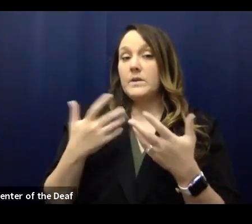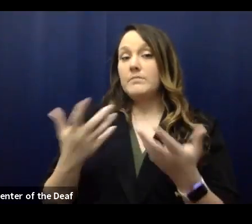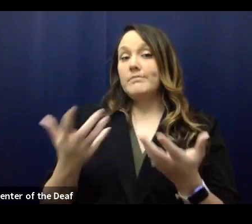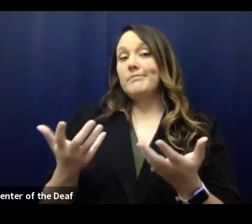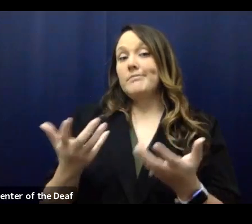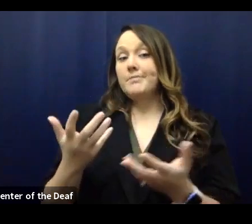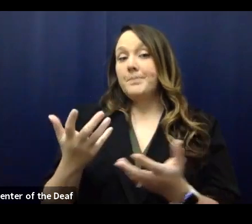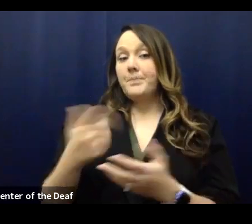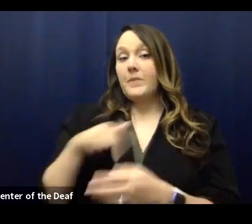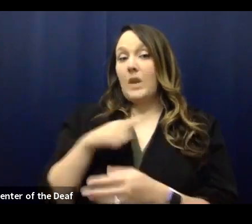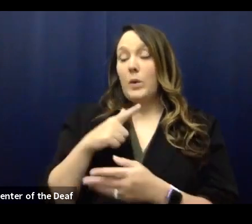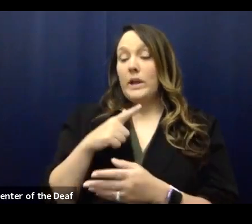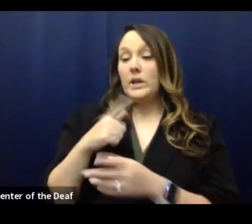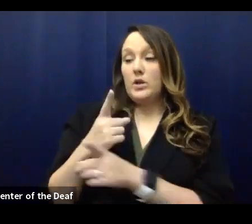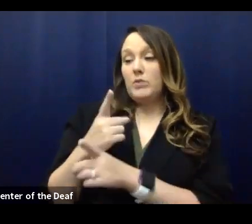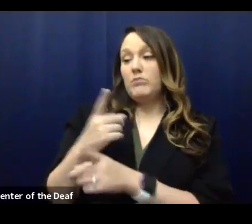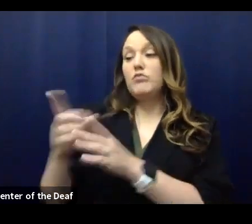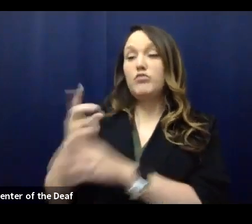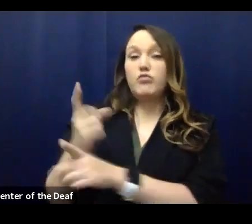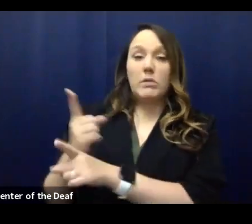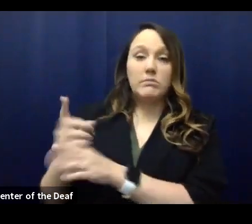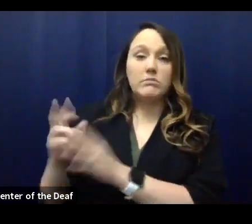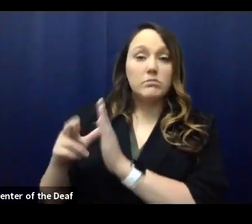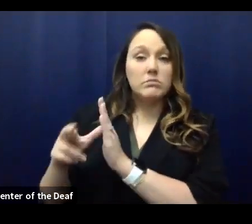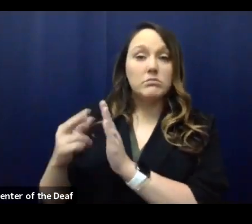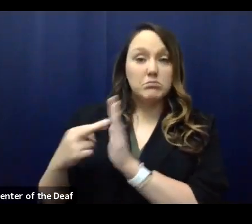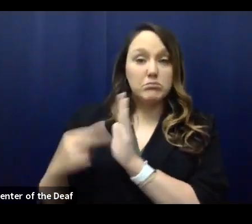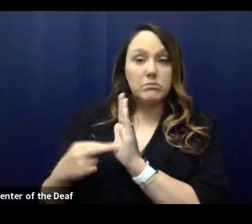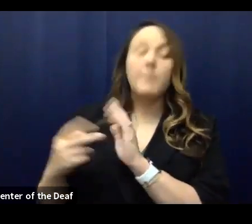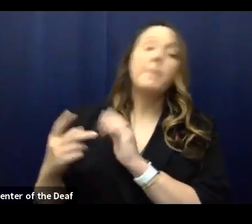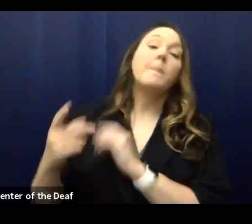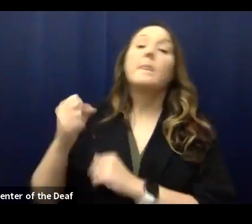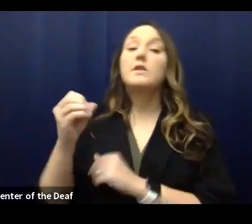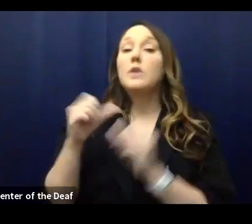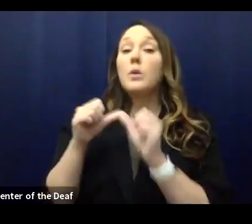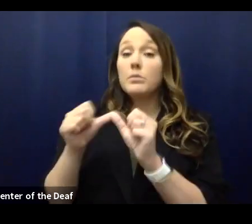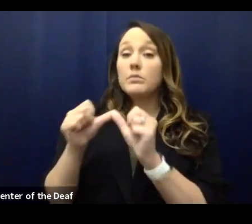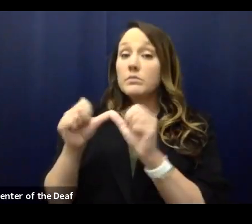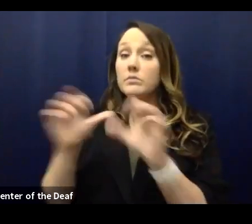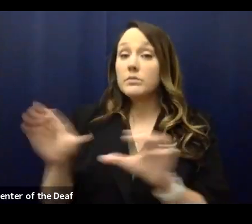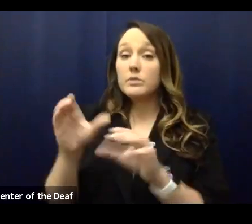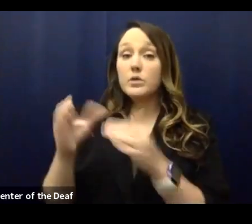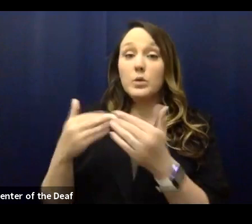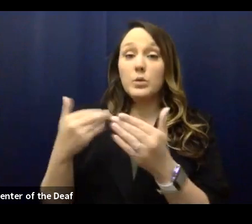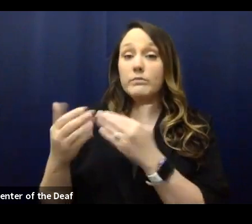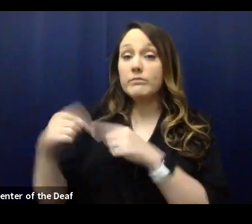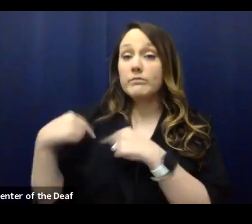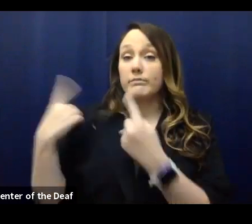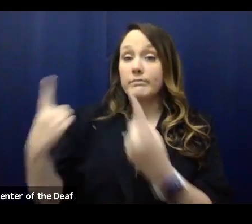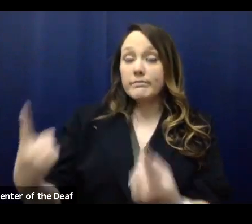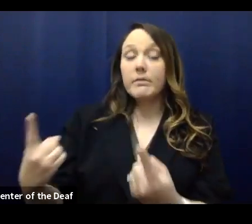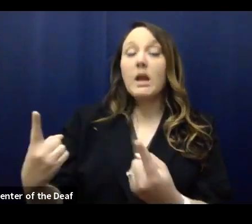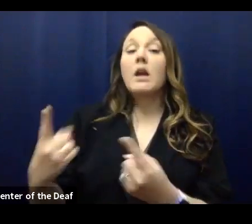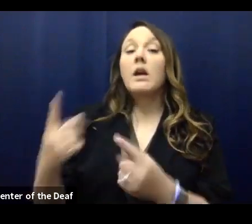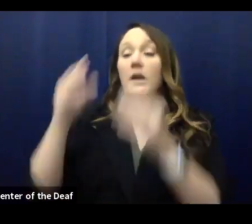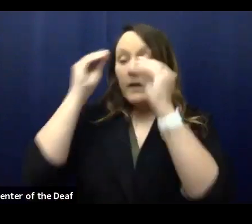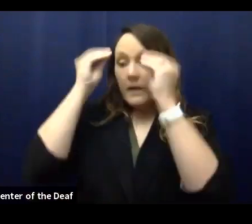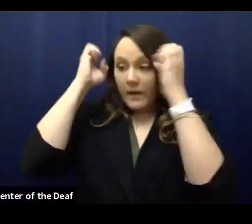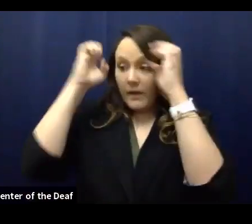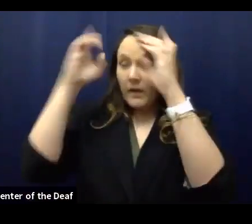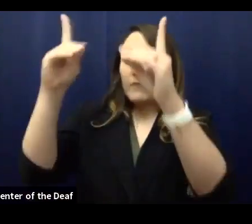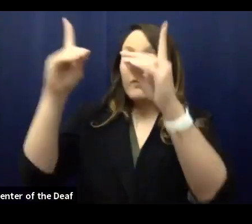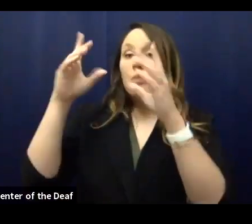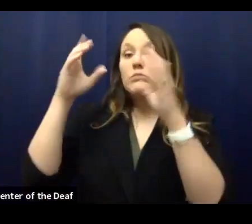with that we regulate. Sorry. Um, so we continue to do what we've been doing. Um, and that's informing and educating if